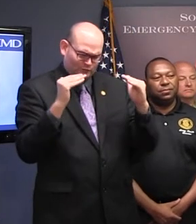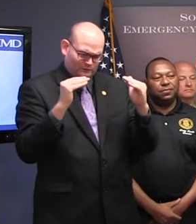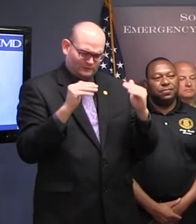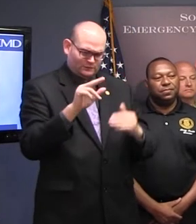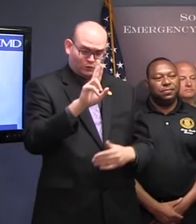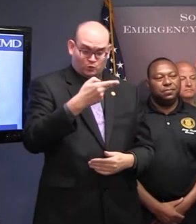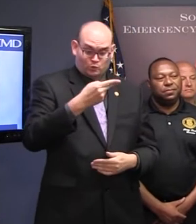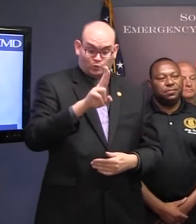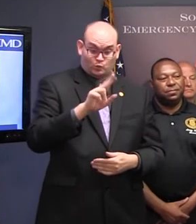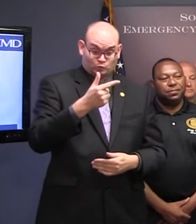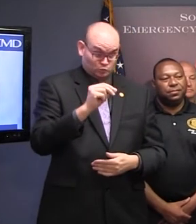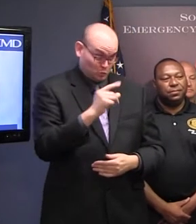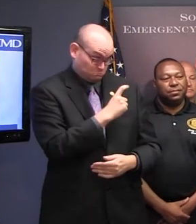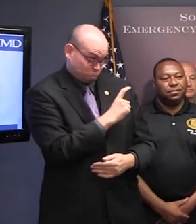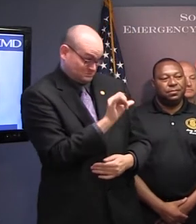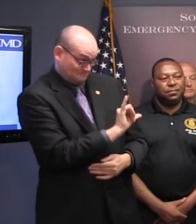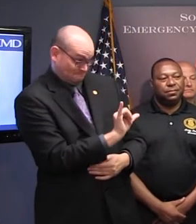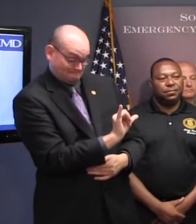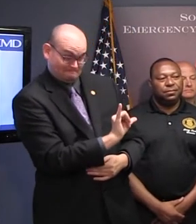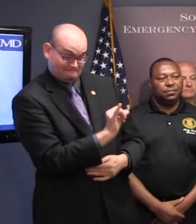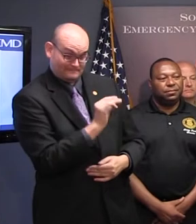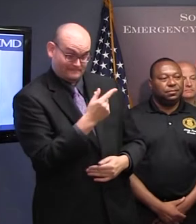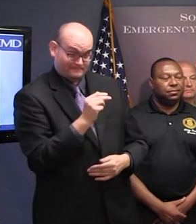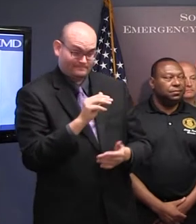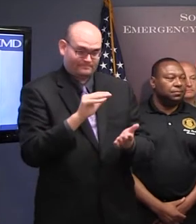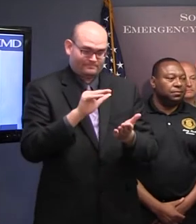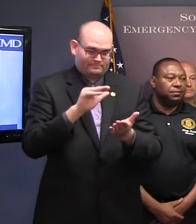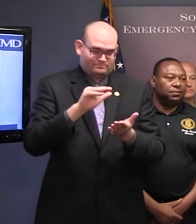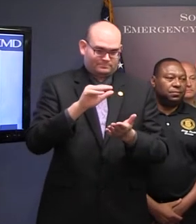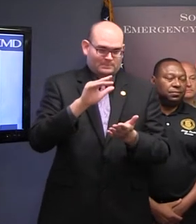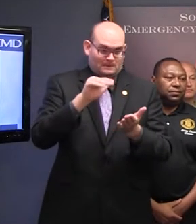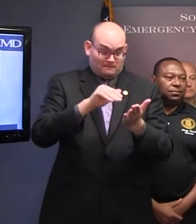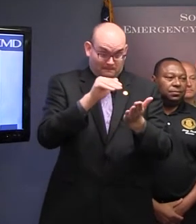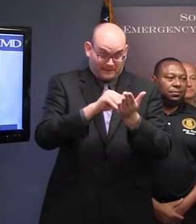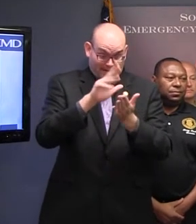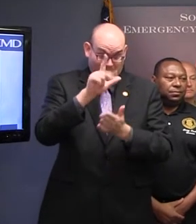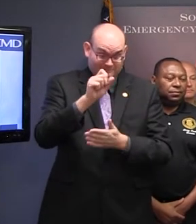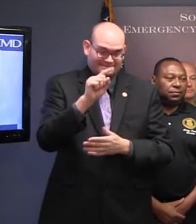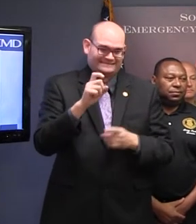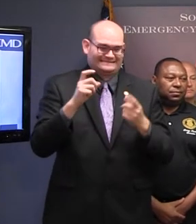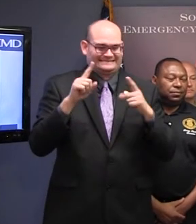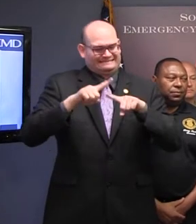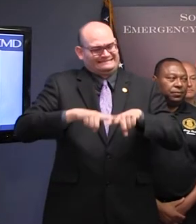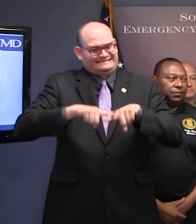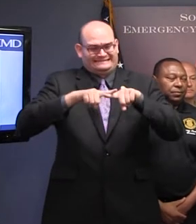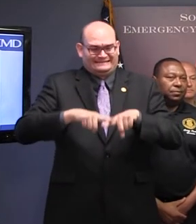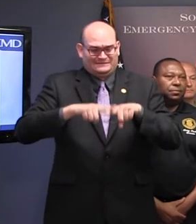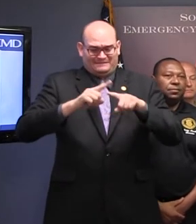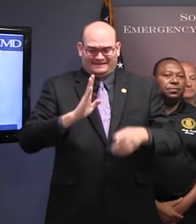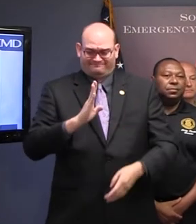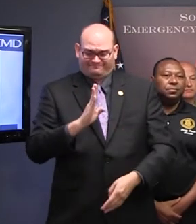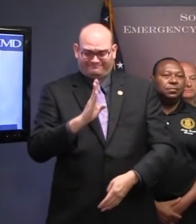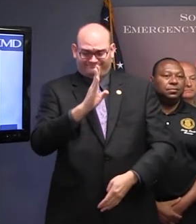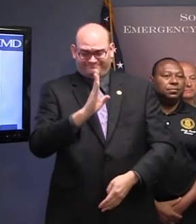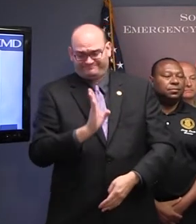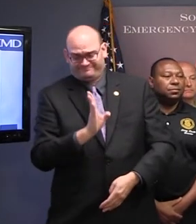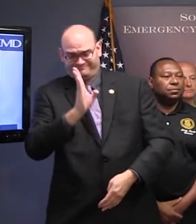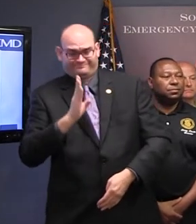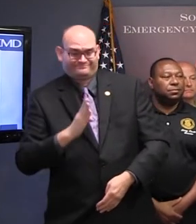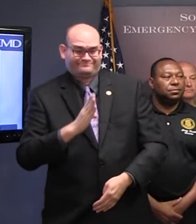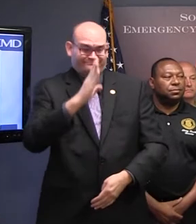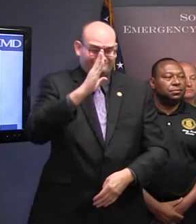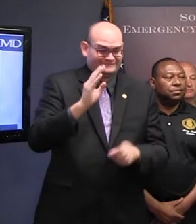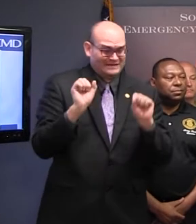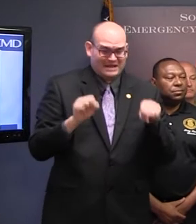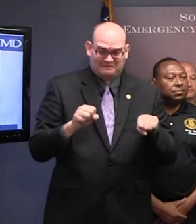maybe even upstate? Yeah, I think it's certainly possible, depending on the track and the strength that storm makes landfall, that we could see at least hurricane-force wind gusts all the way here